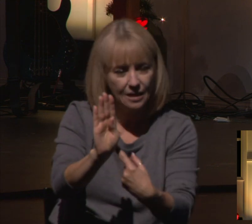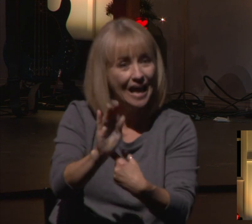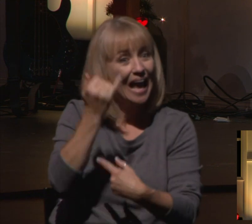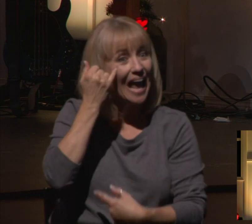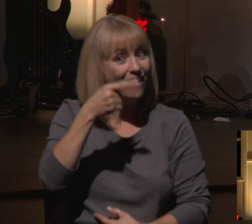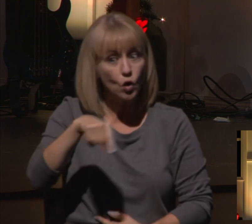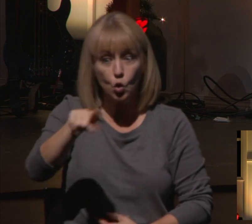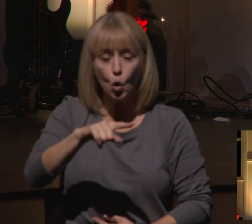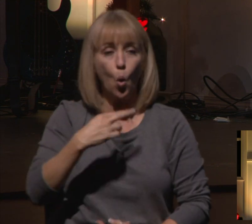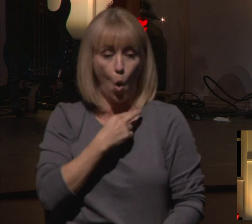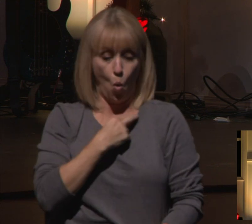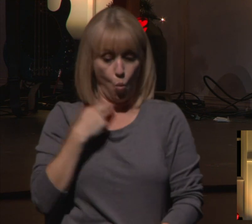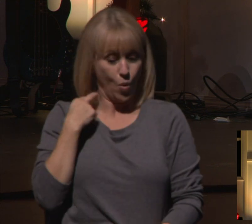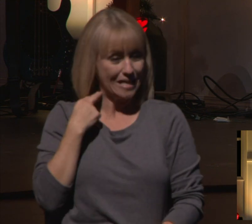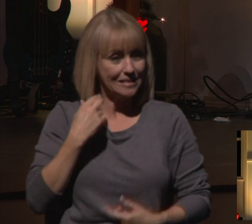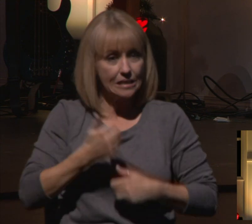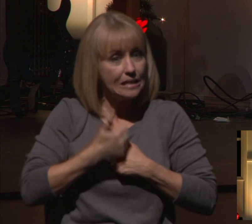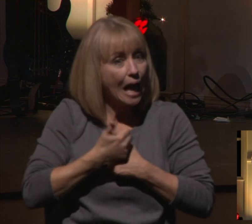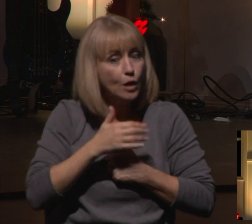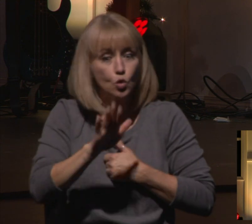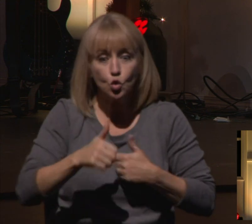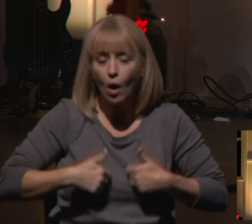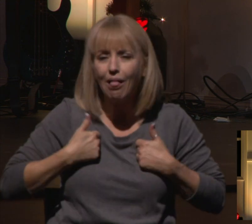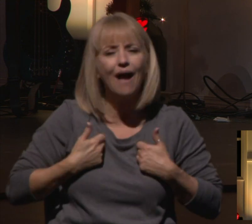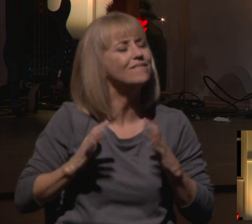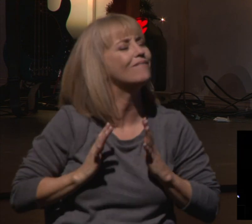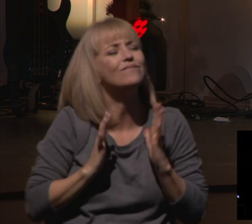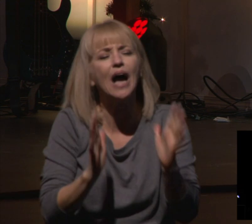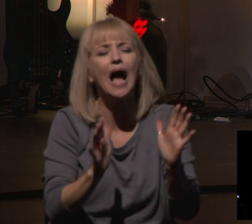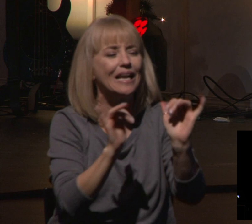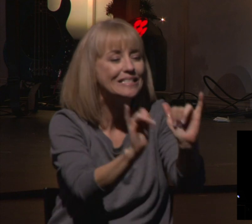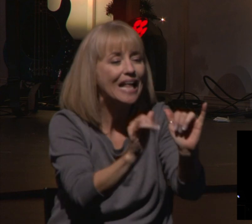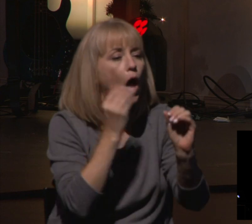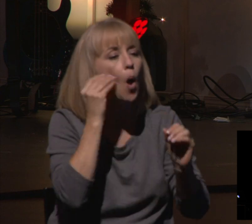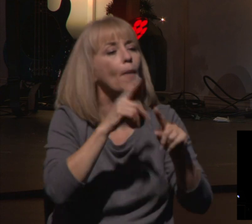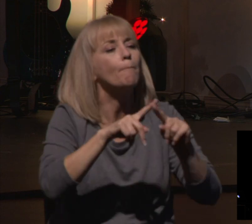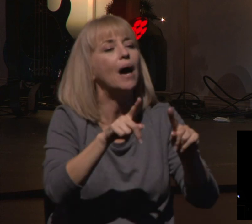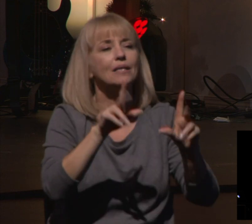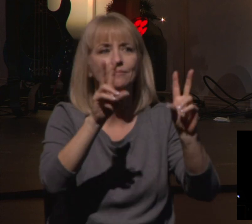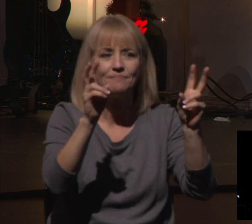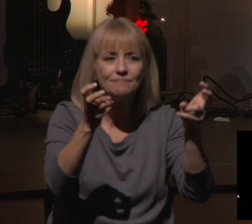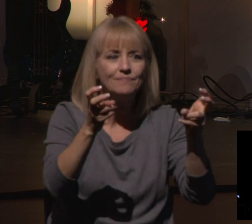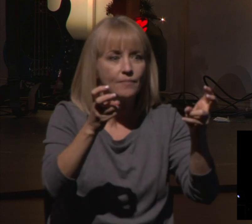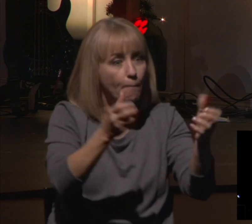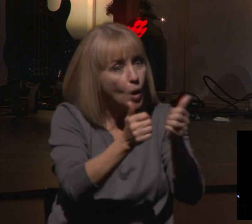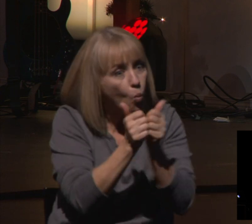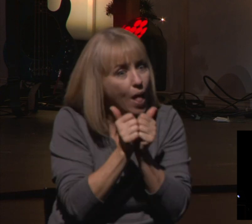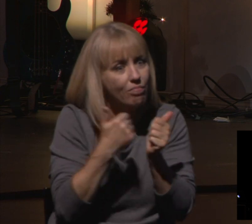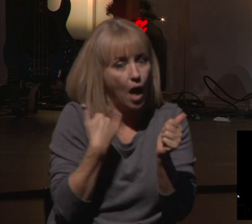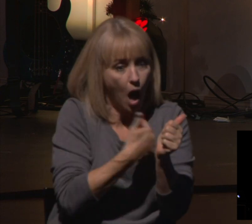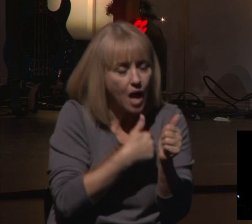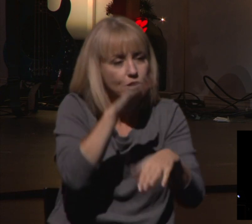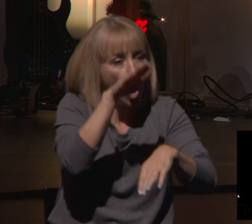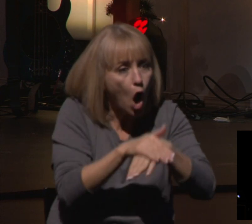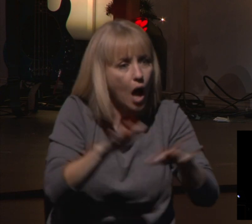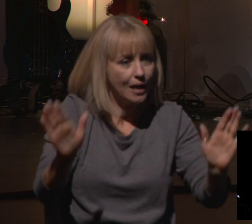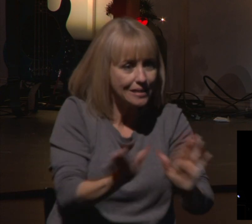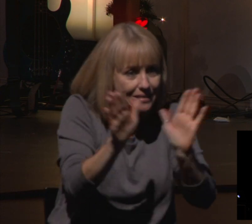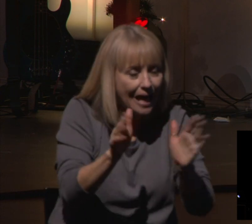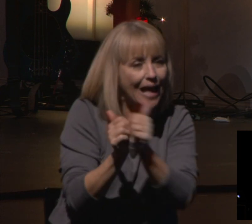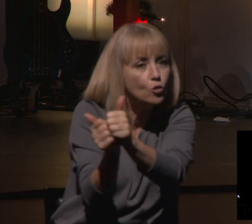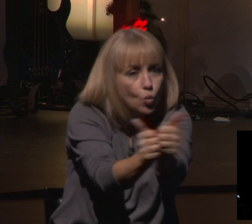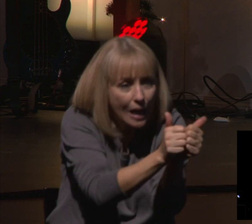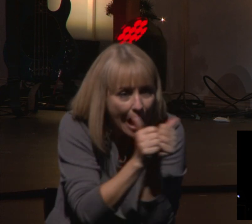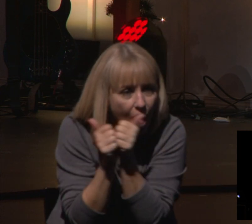at home. Don't be here, but be with us. Be with God every Lord's Day together. The second